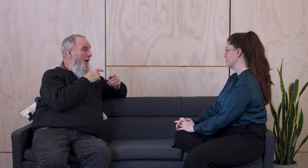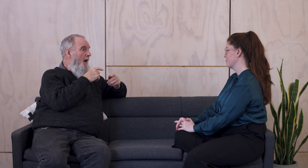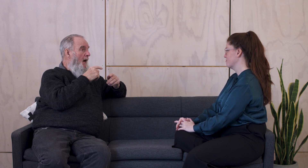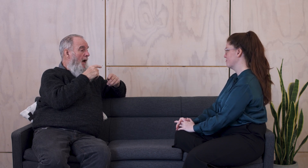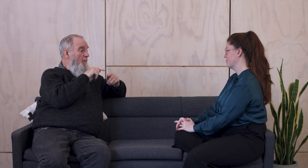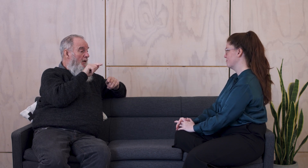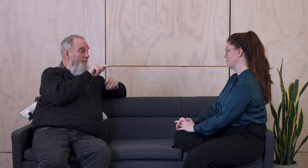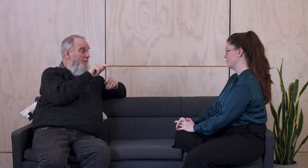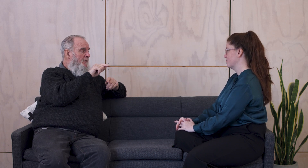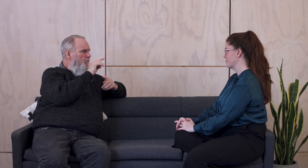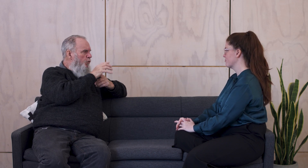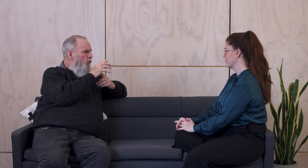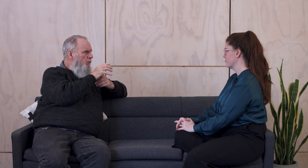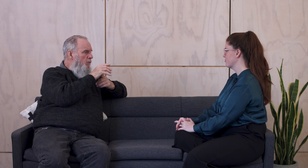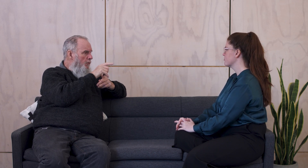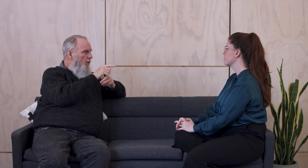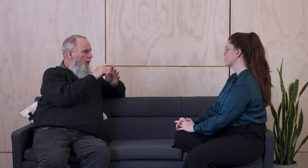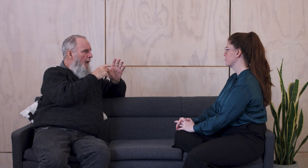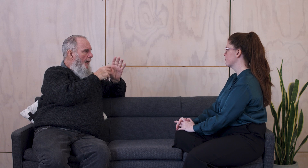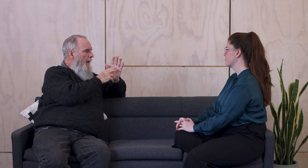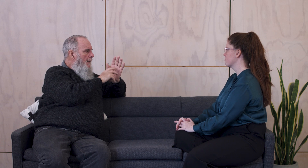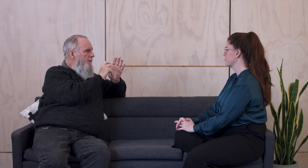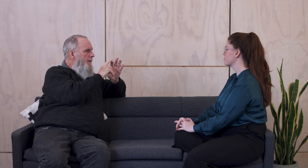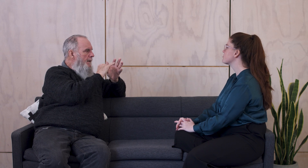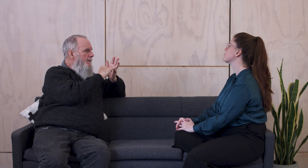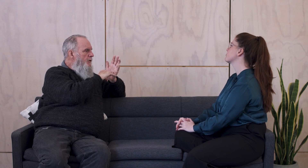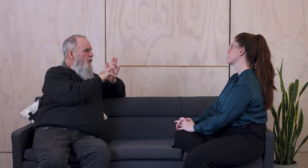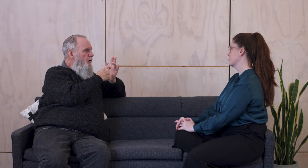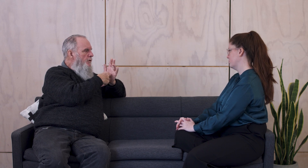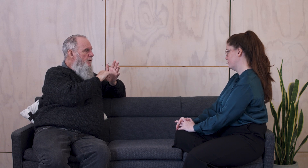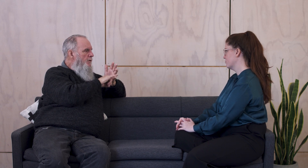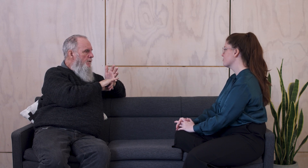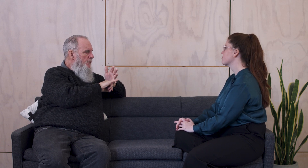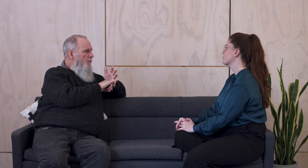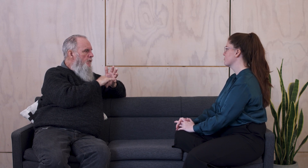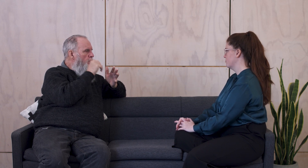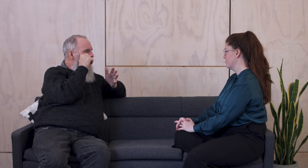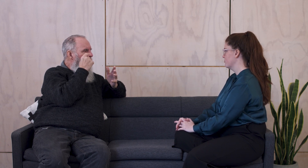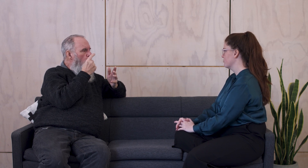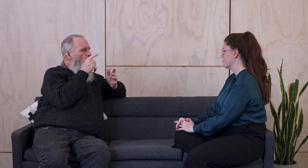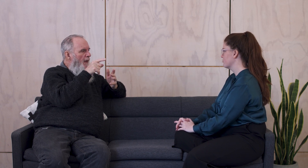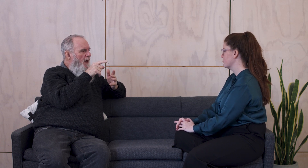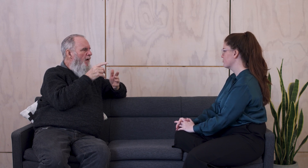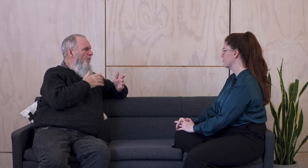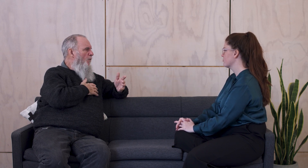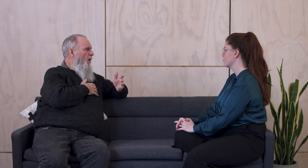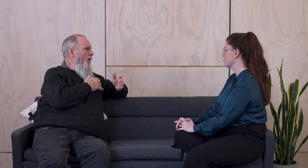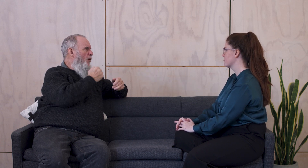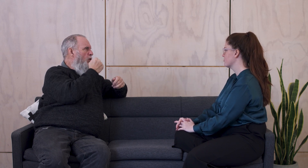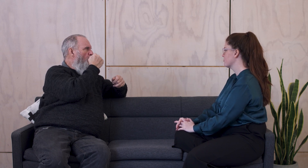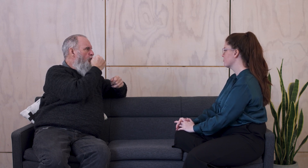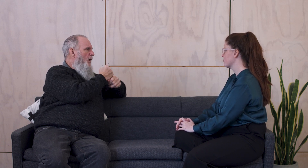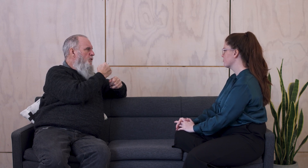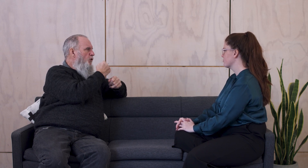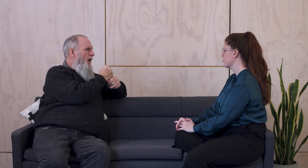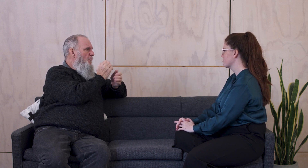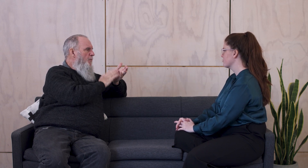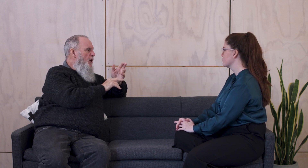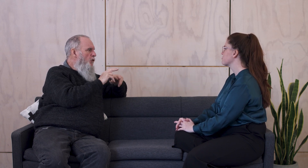important to know information about your ancestors, knowing who they are, like your great